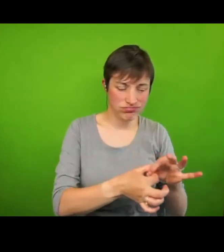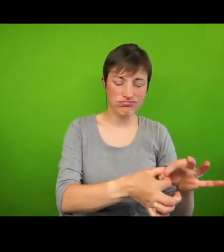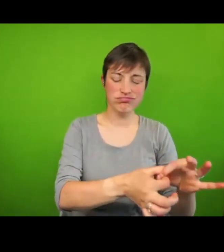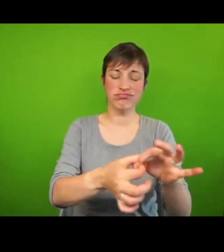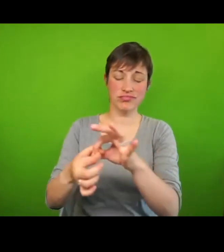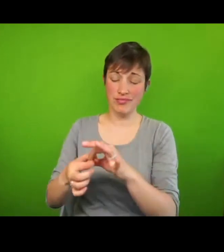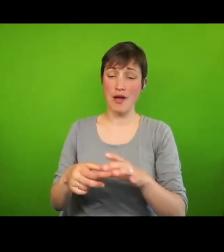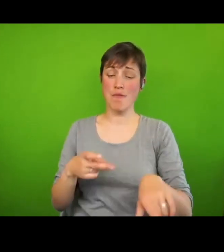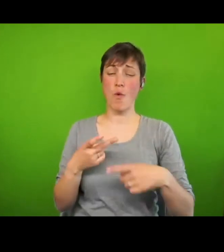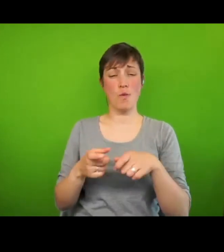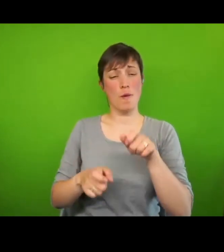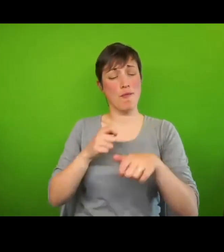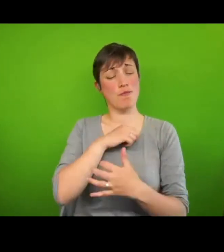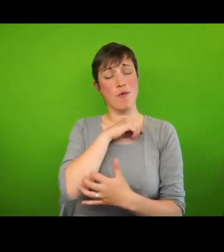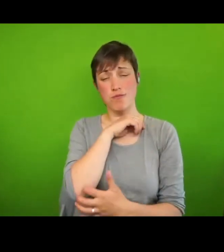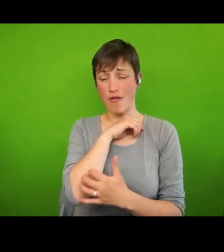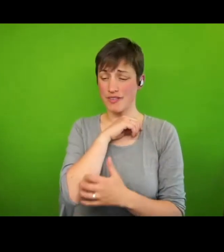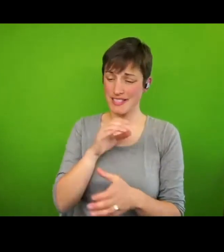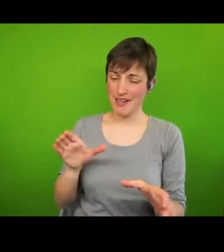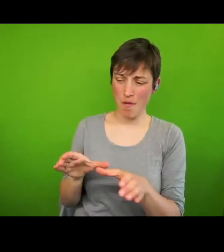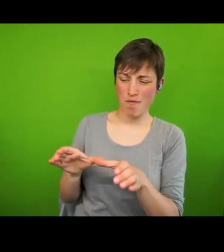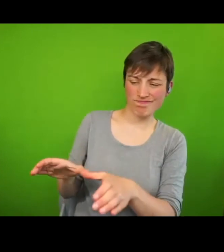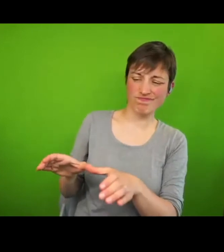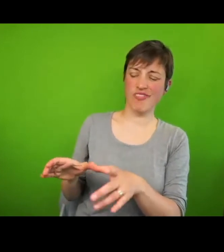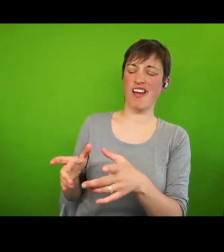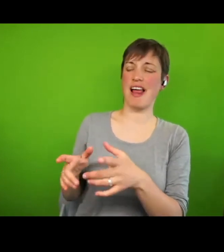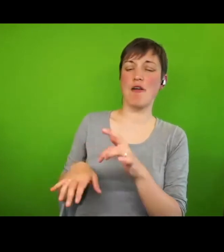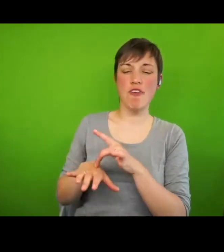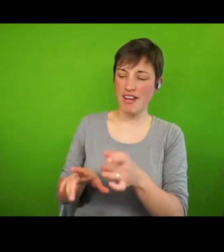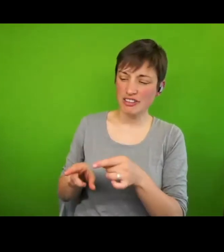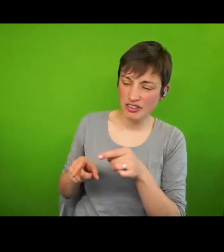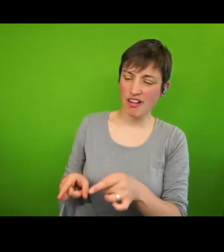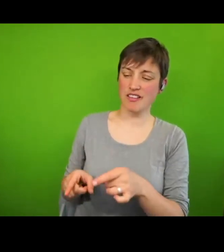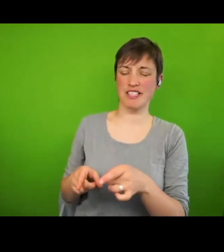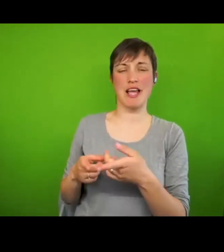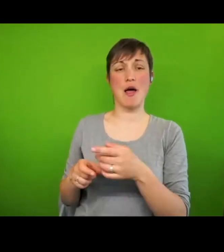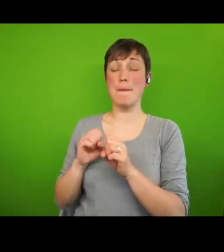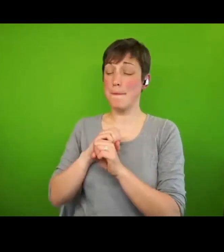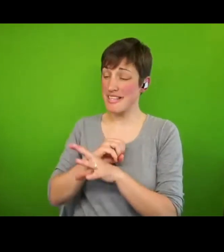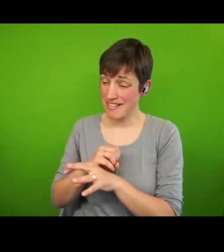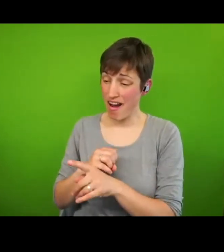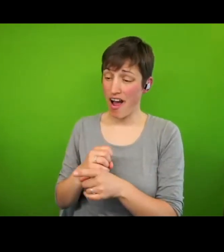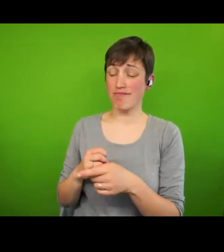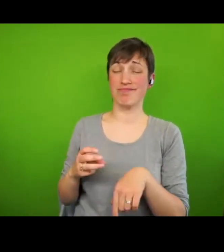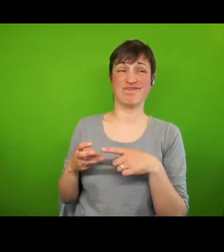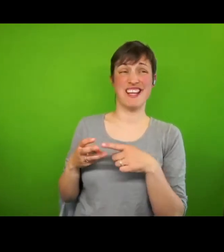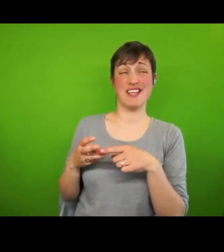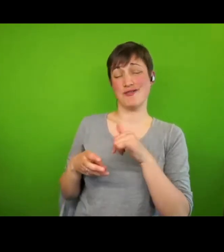by politicians, officials, professionals, the media and, sometimes I fear, academics.